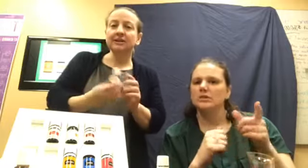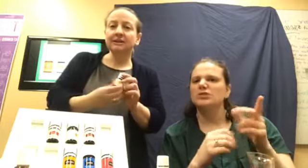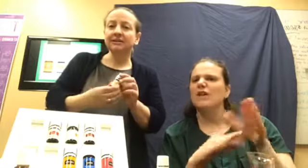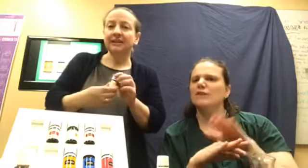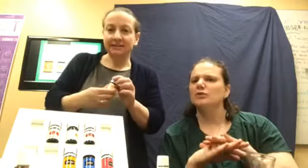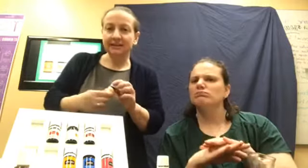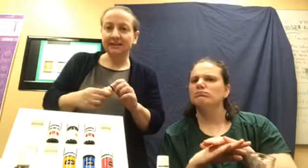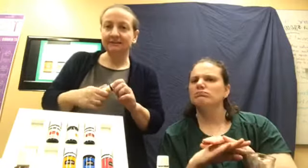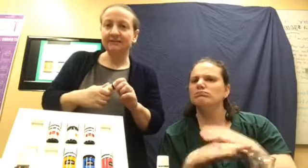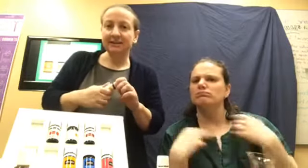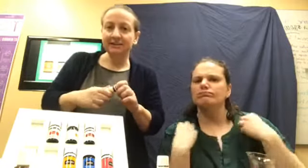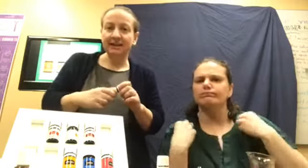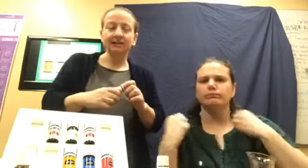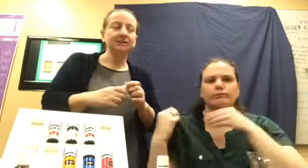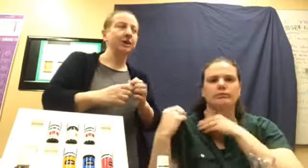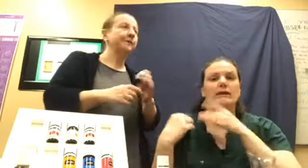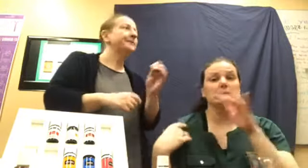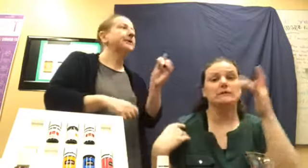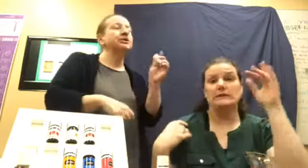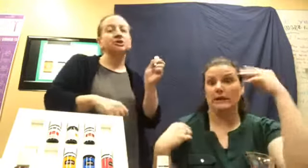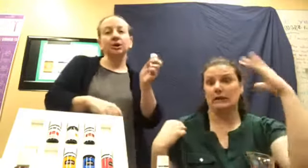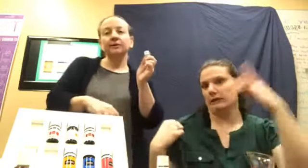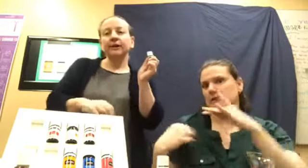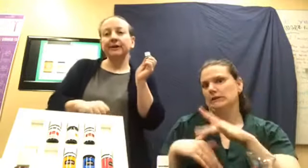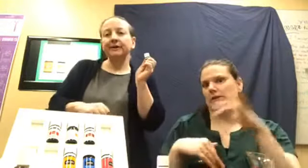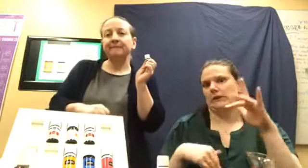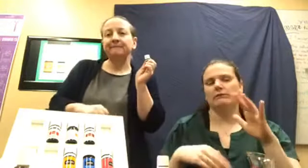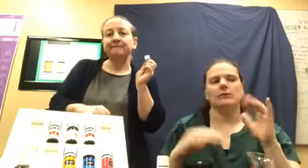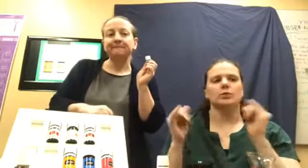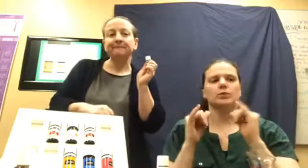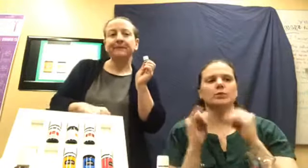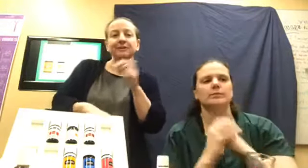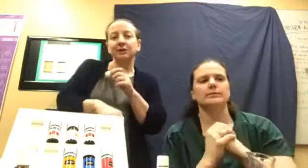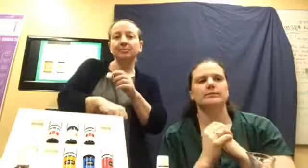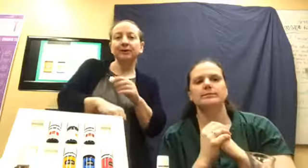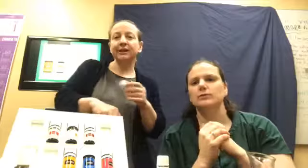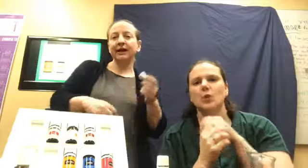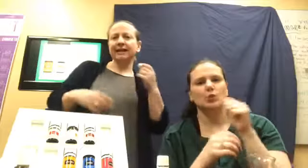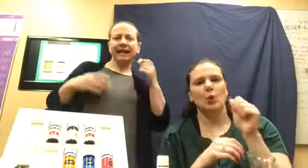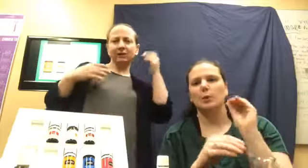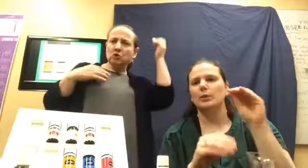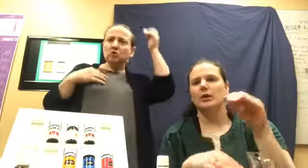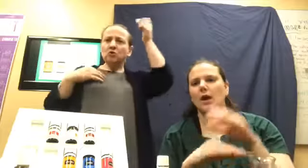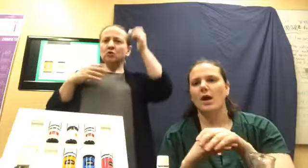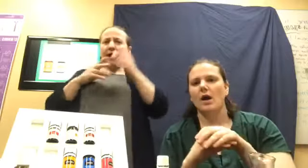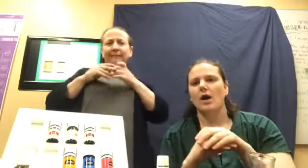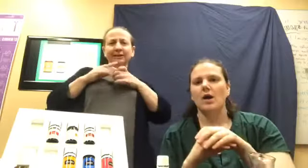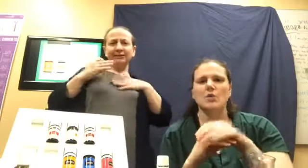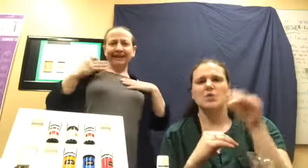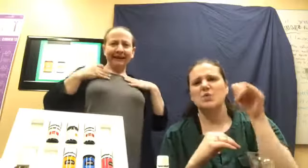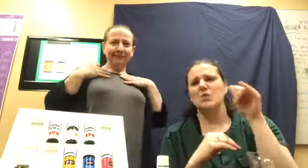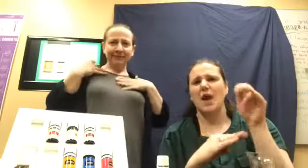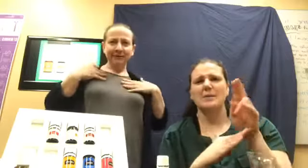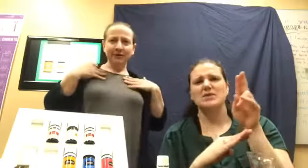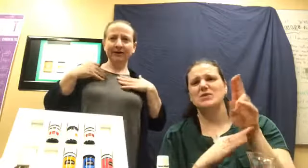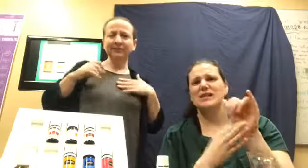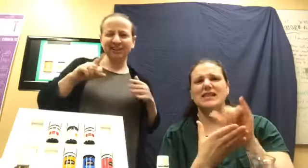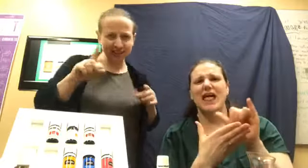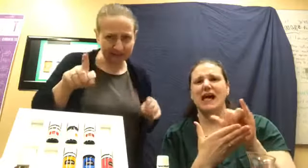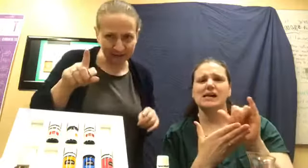it's sensitive to the sun. So, don't, um, don't put it on like, ooh, I'm going to use it like baby oil, which you shouldn't